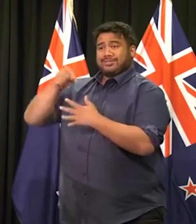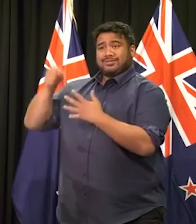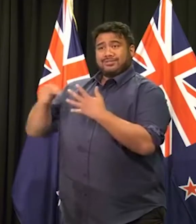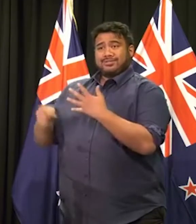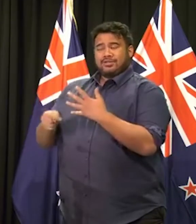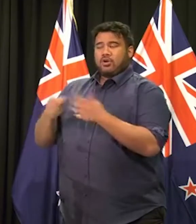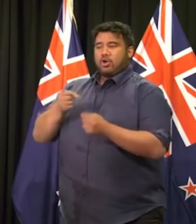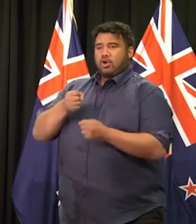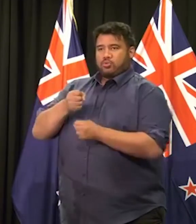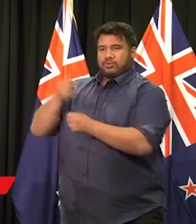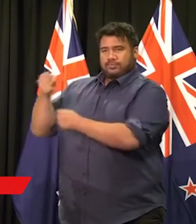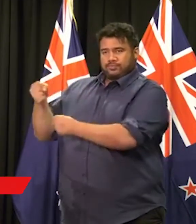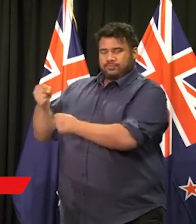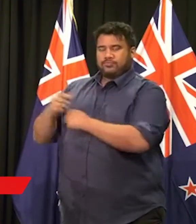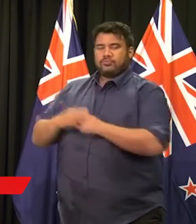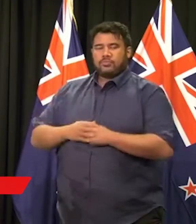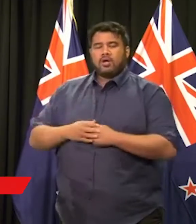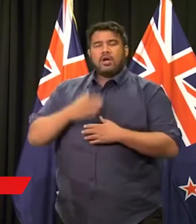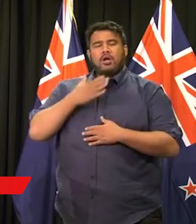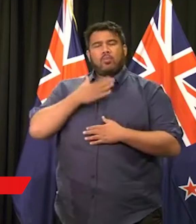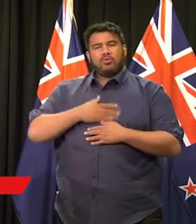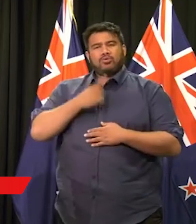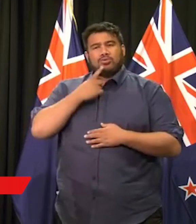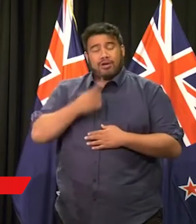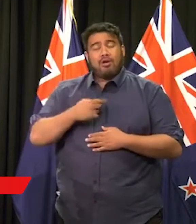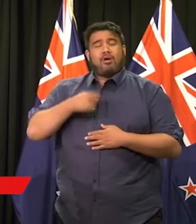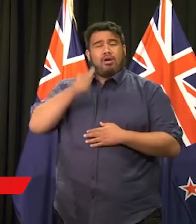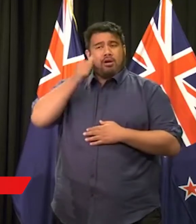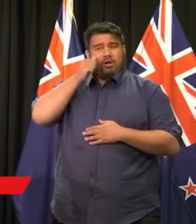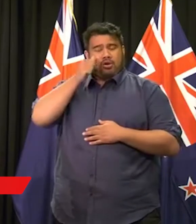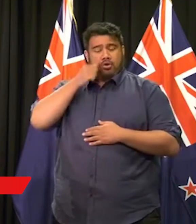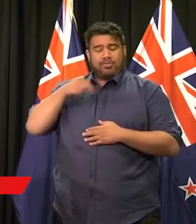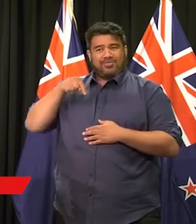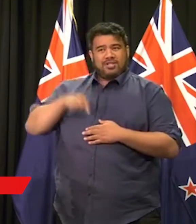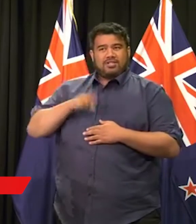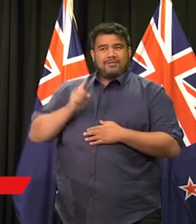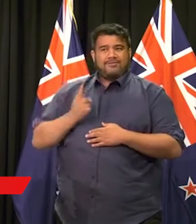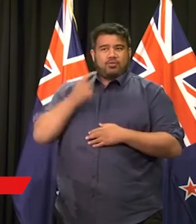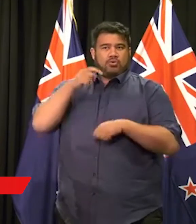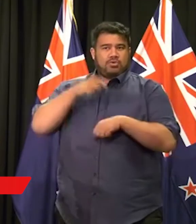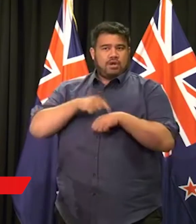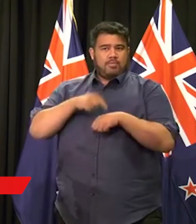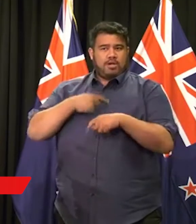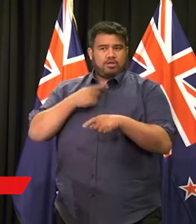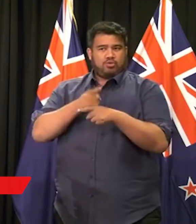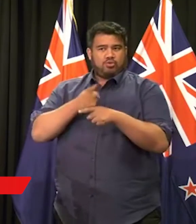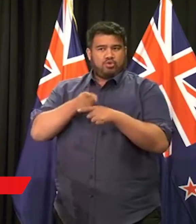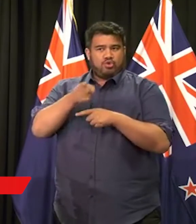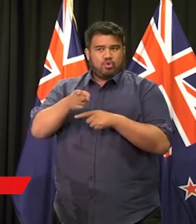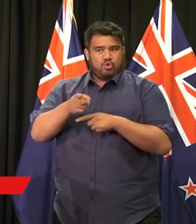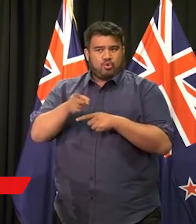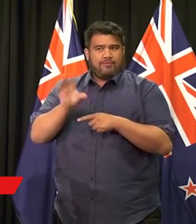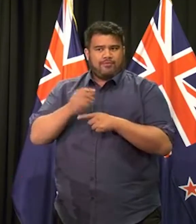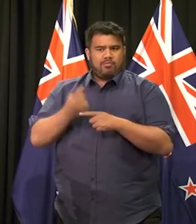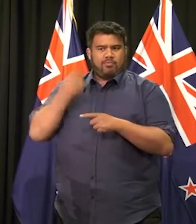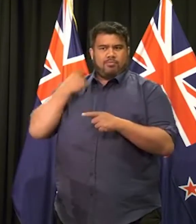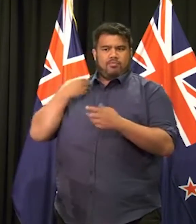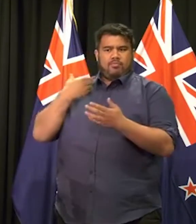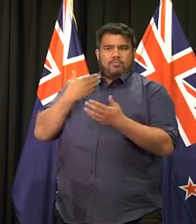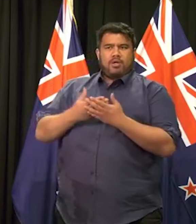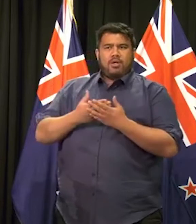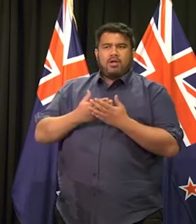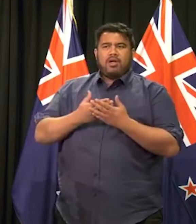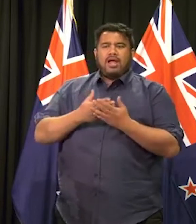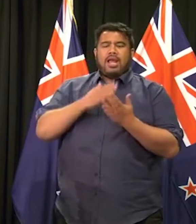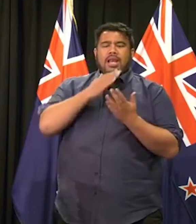that this is the first time I have spoken with you since a provisional list of missing people was released